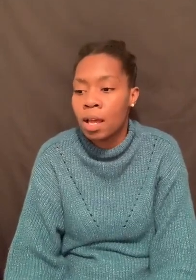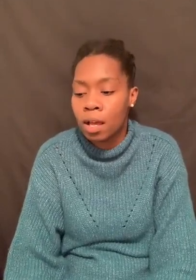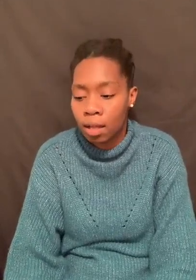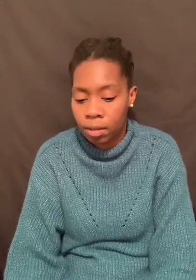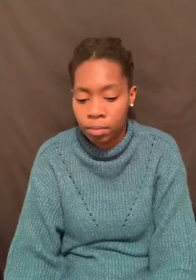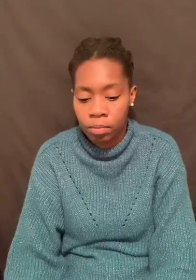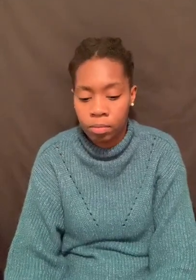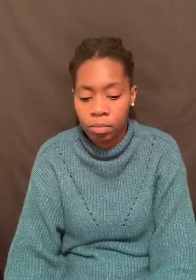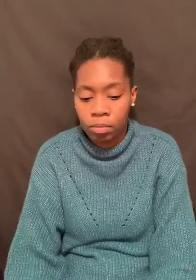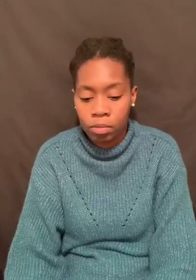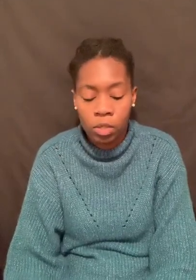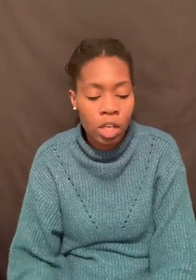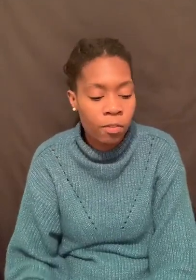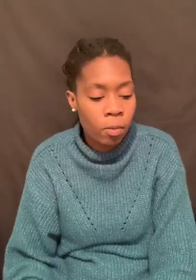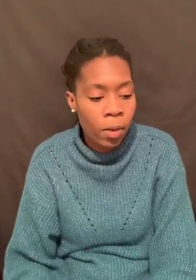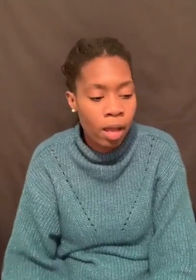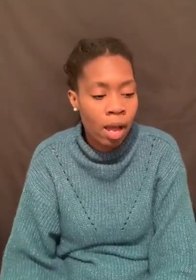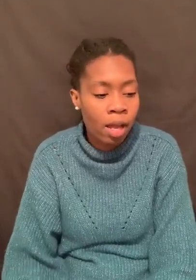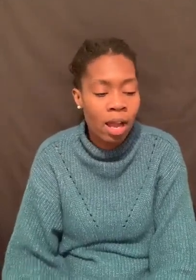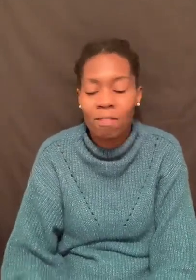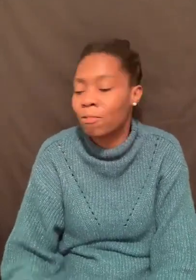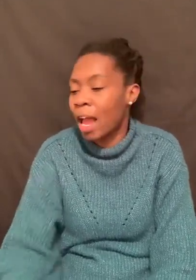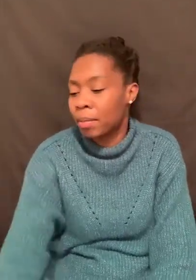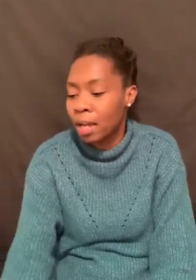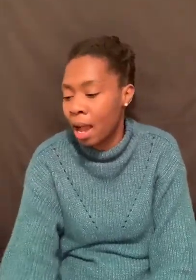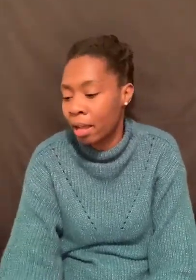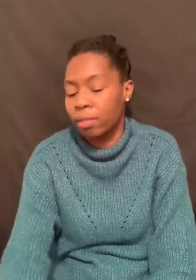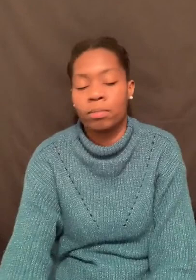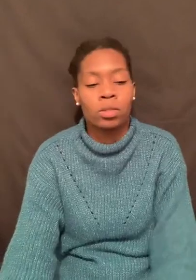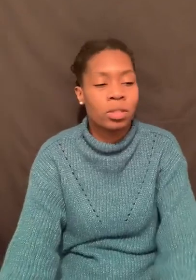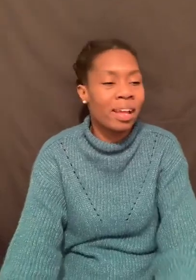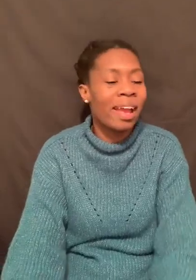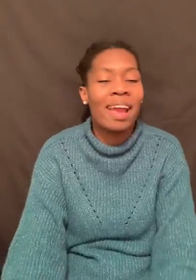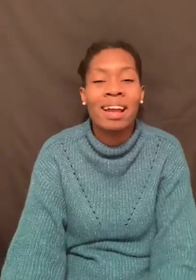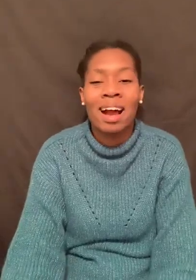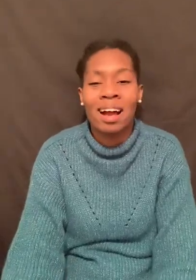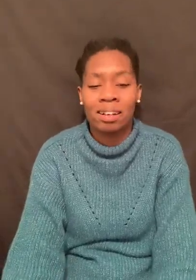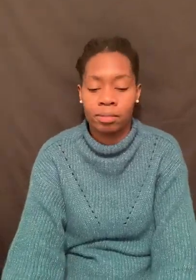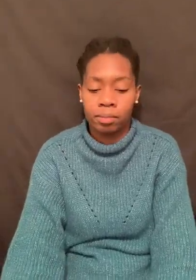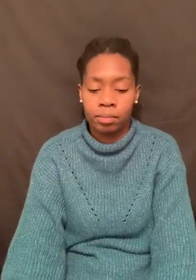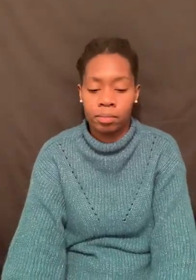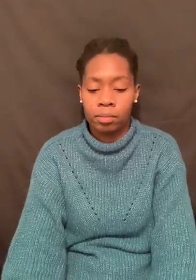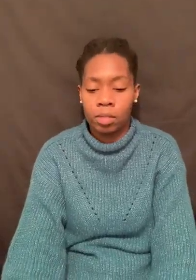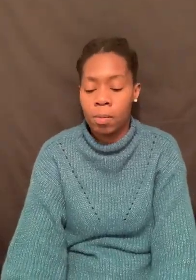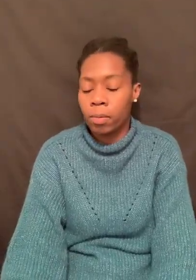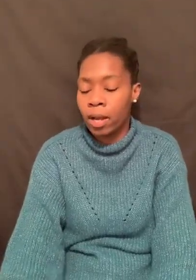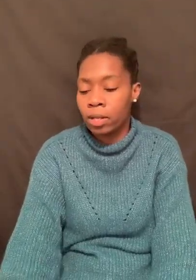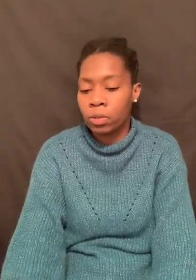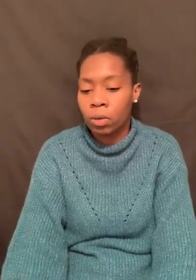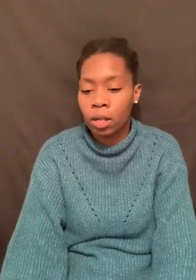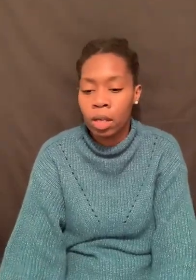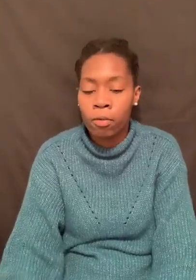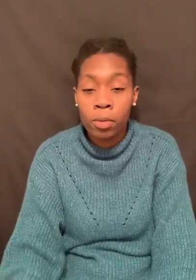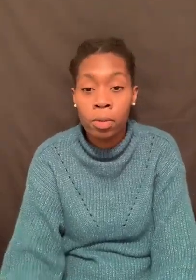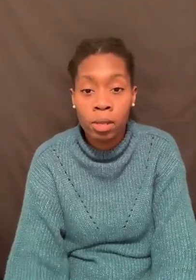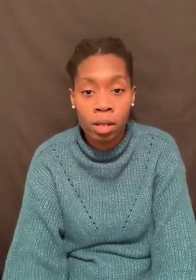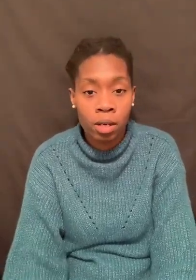Yeah. You get it from people hate God. You got it from family guys. They hate God. I remember in high school, a kid rebuked me.